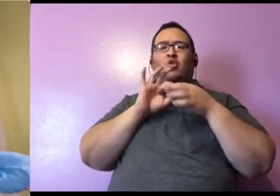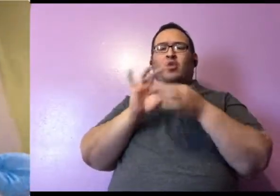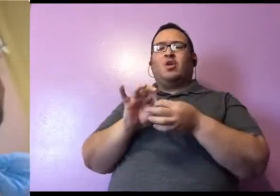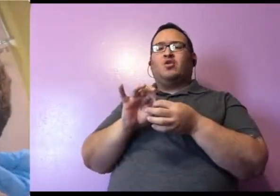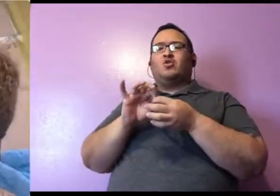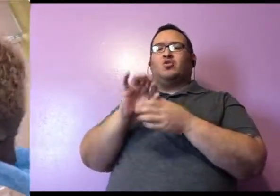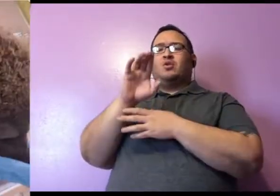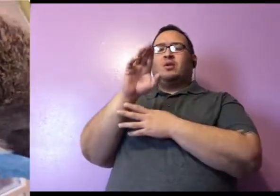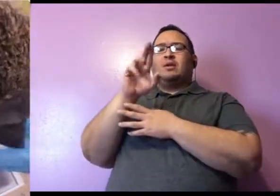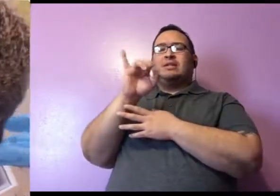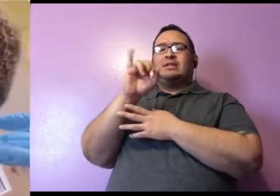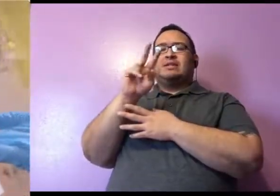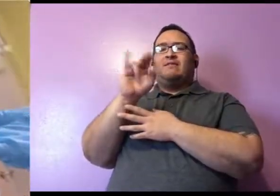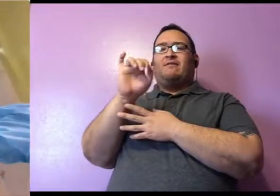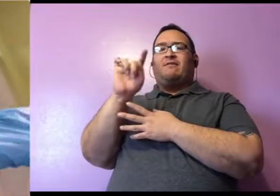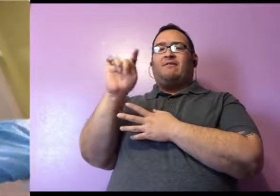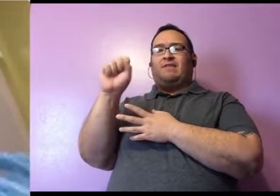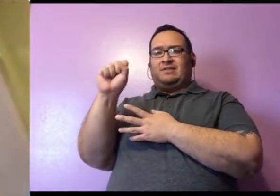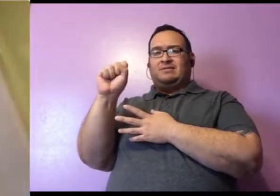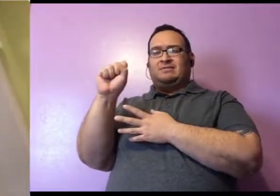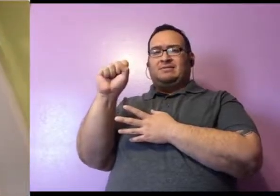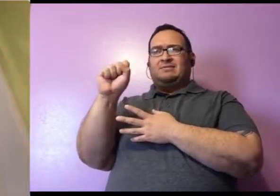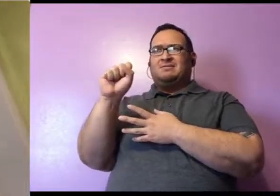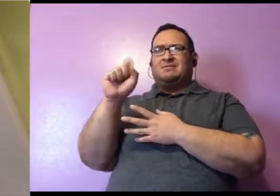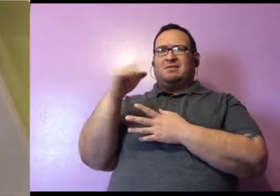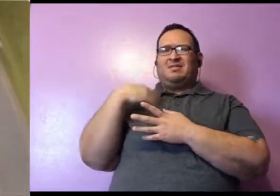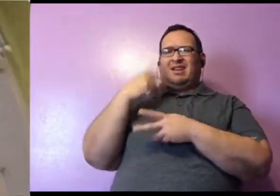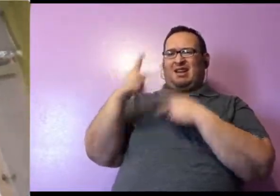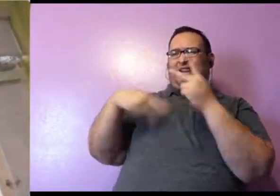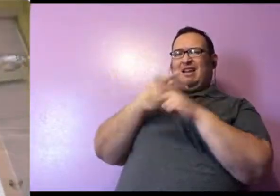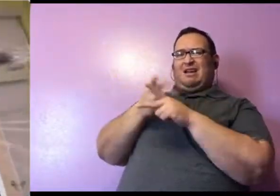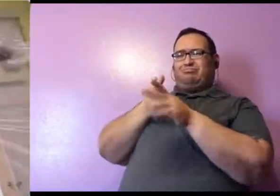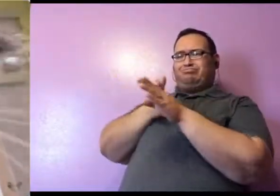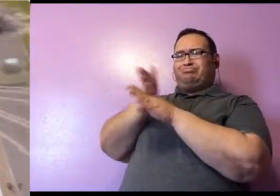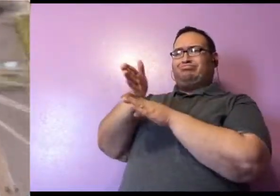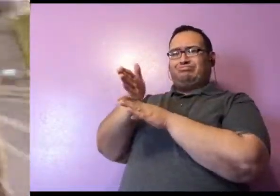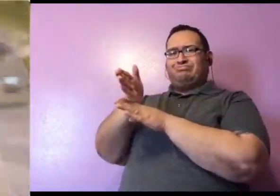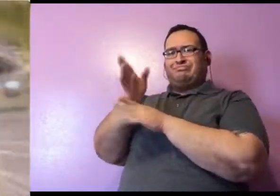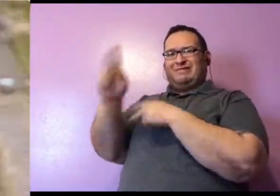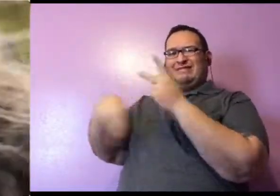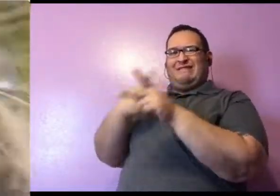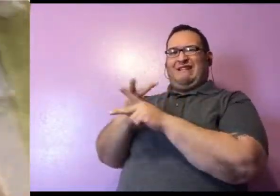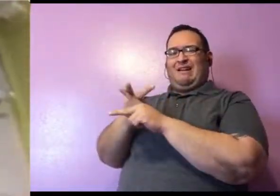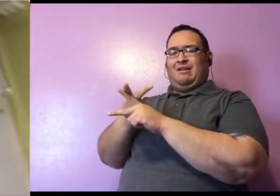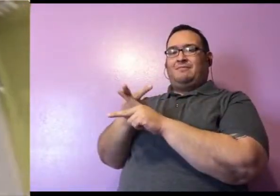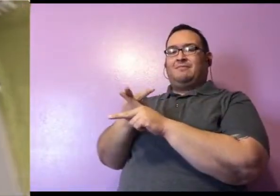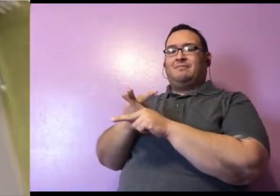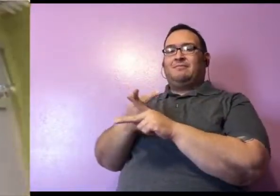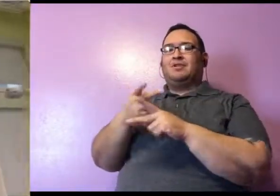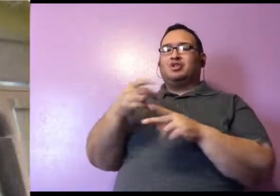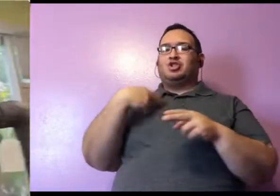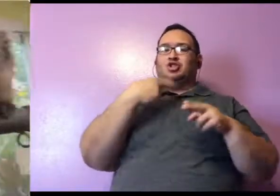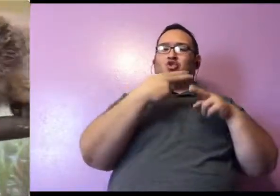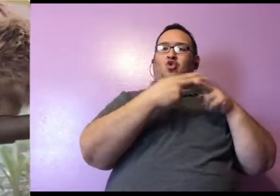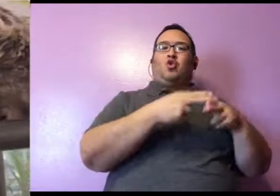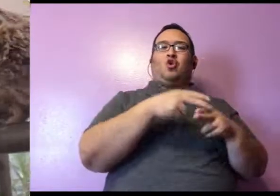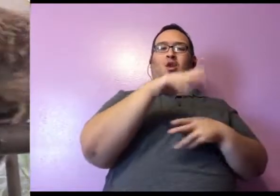animals. Colleen, where can we find these guys in the world? Yeah, so Lucille is specially called a Palauin Vinterum.